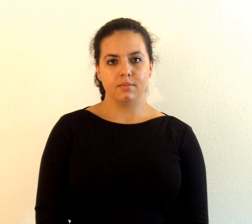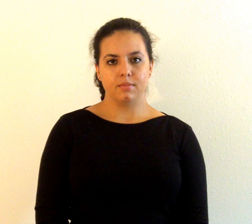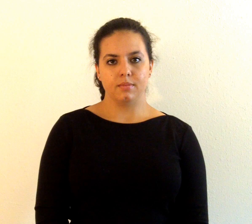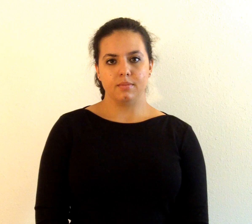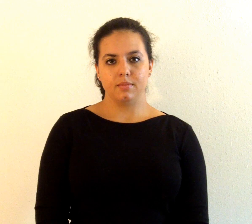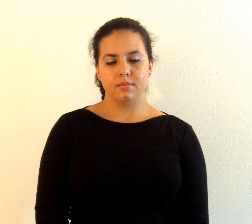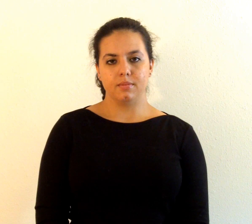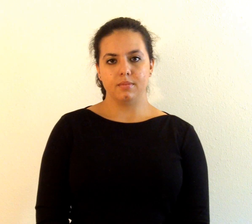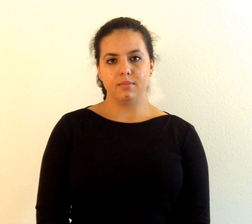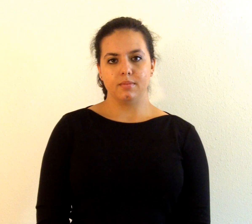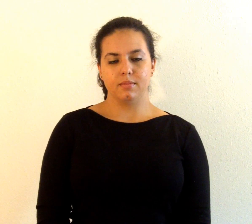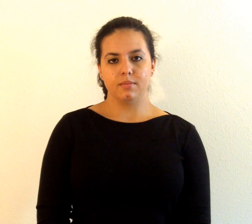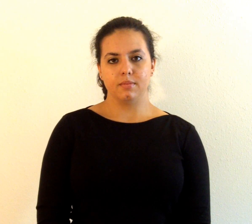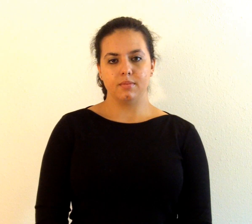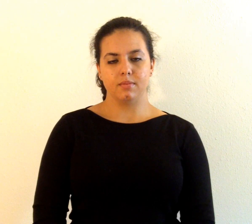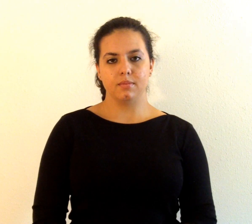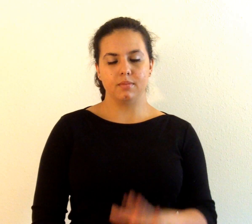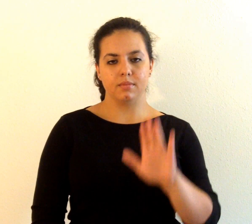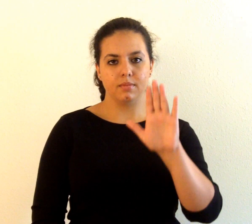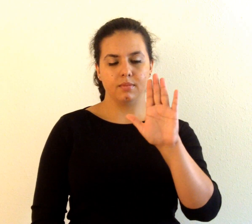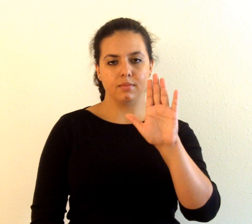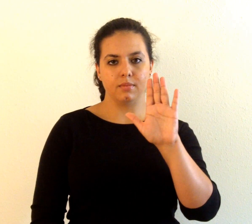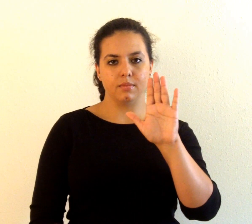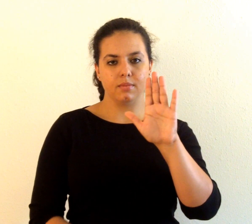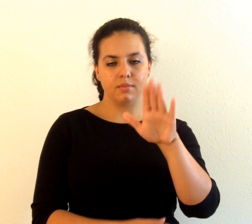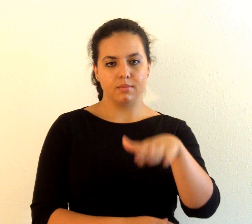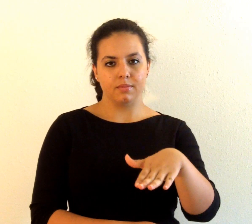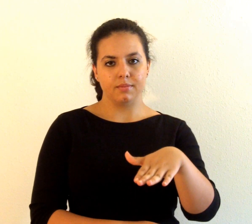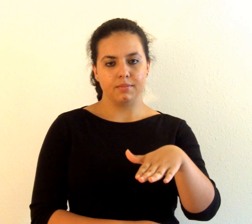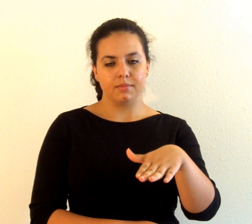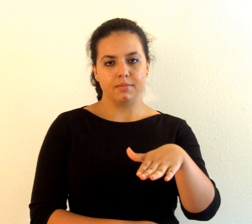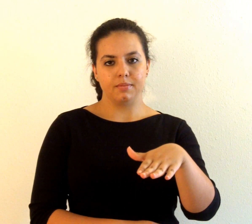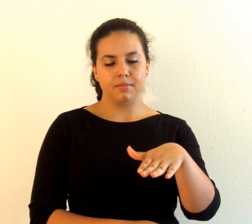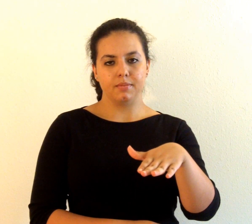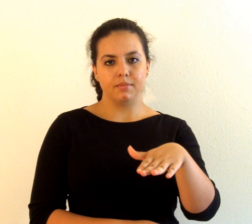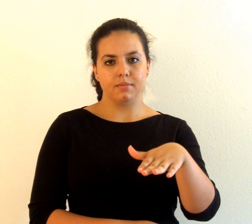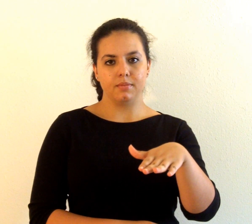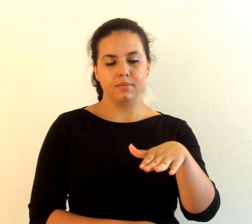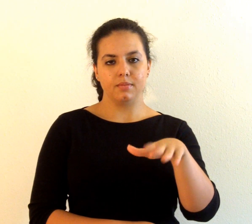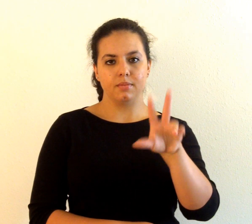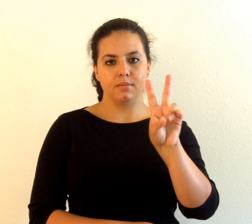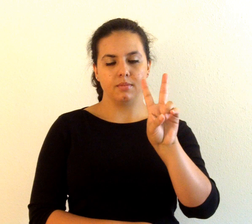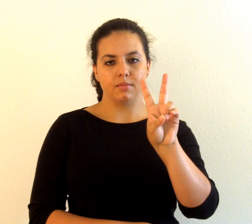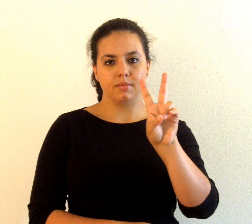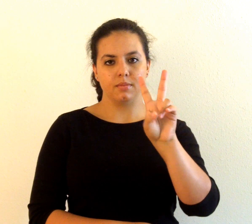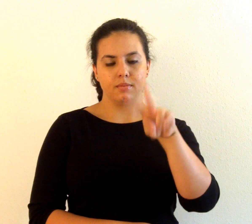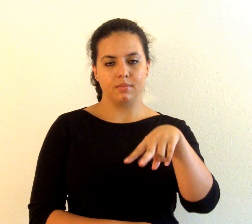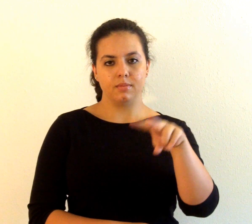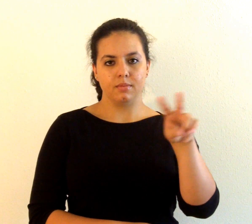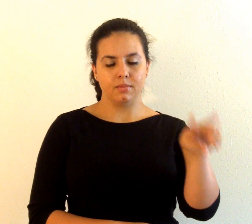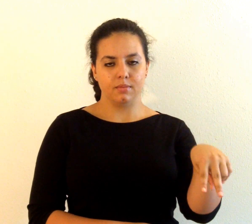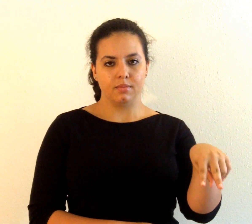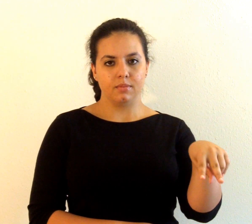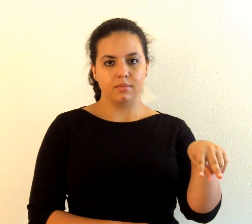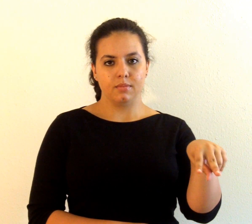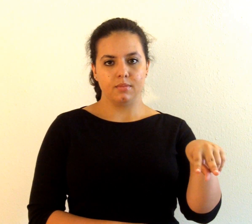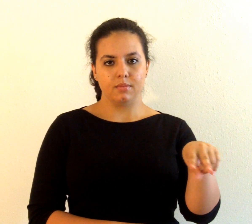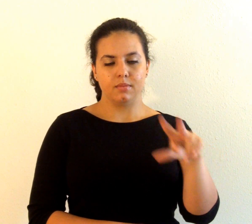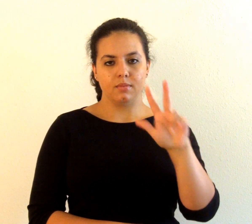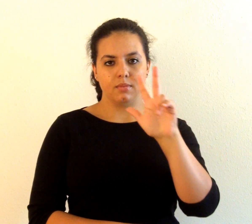The reason is because the palm is down. So, you have 22, 33,